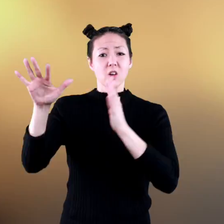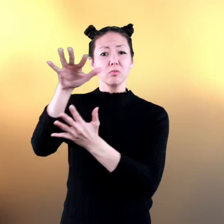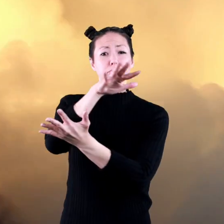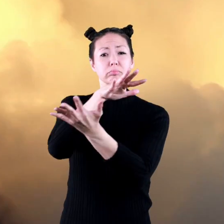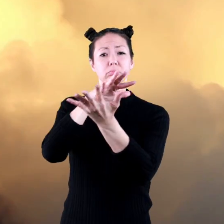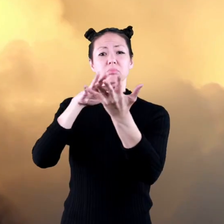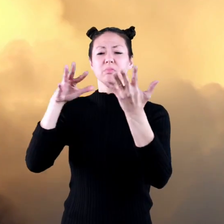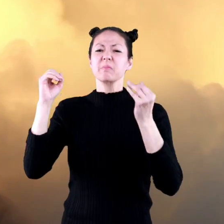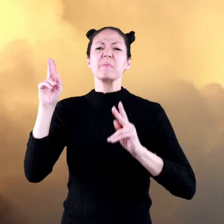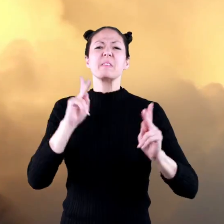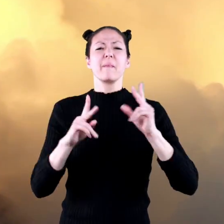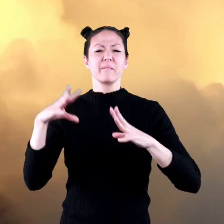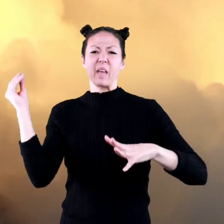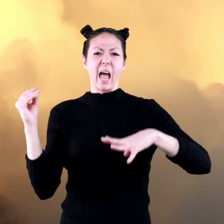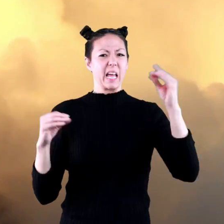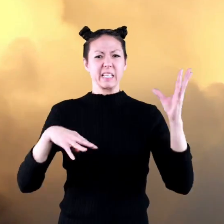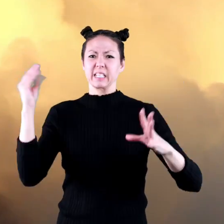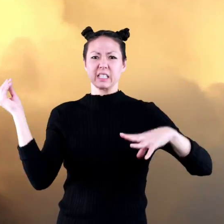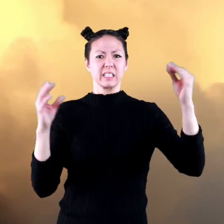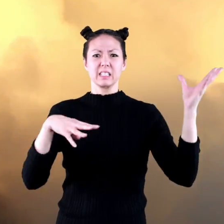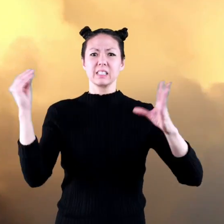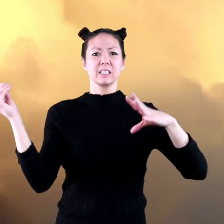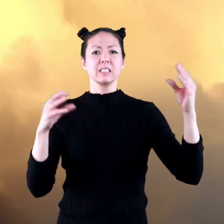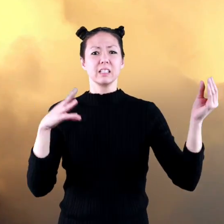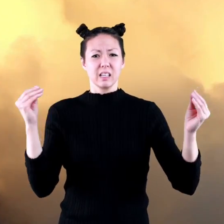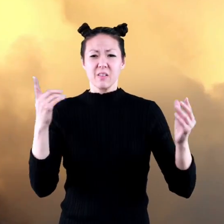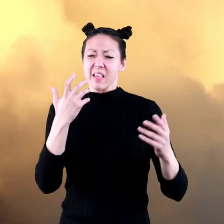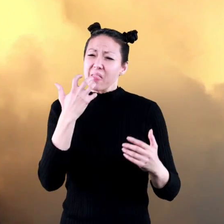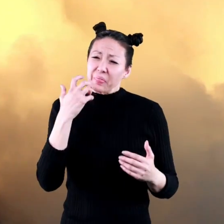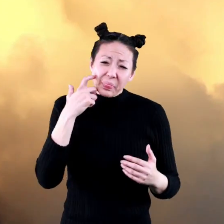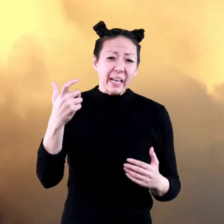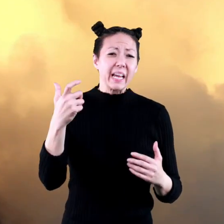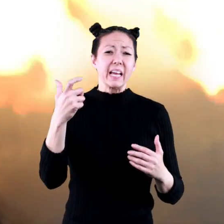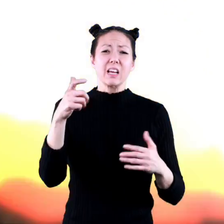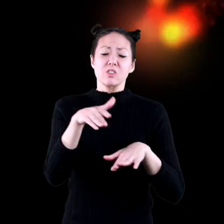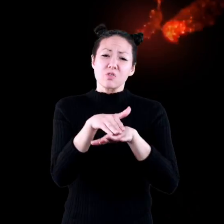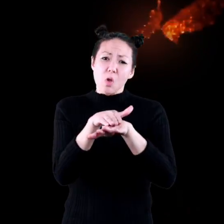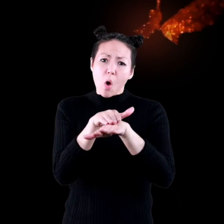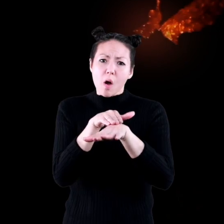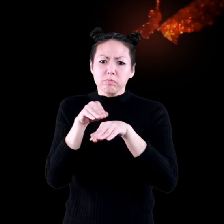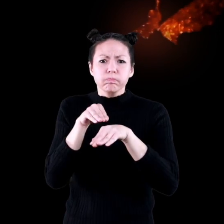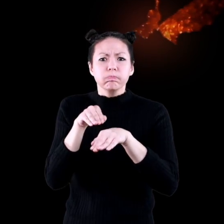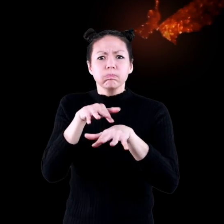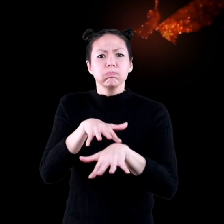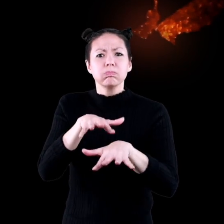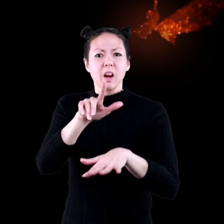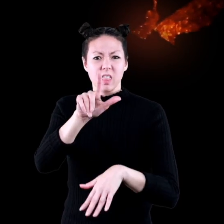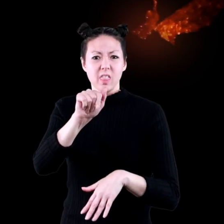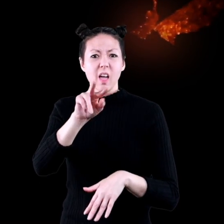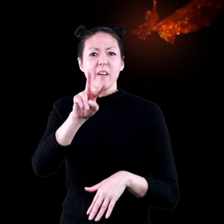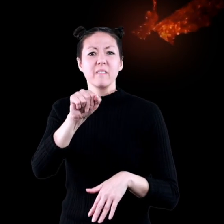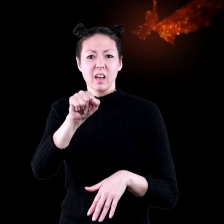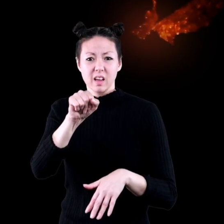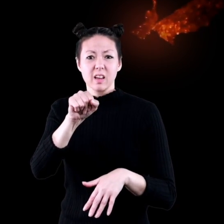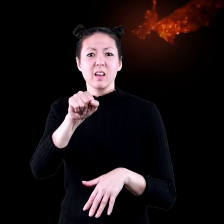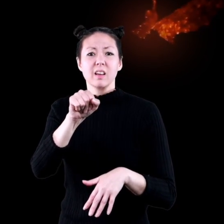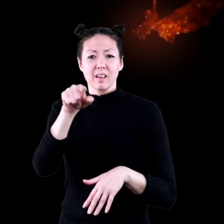everyone had to be evacuated and find another home as thick, slow-moving lava would advance to the villages of